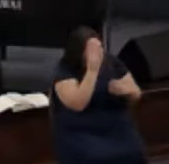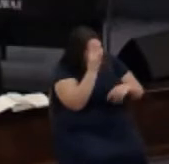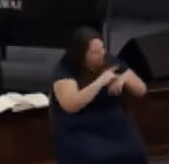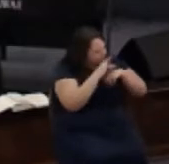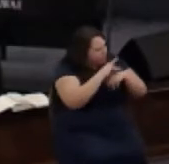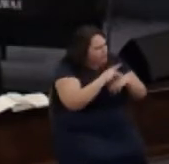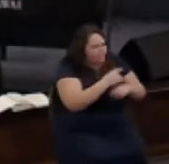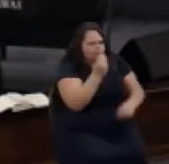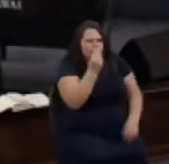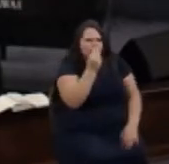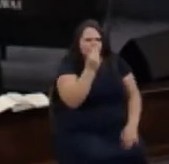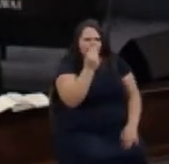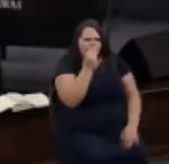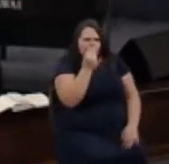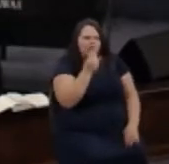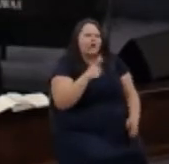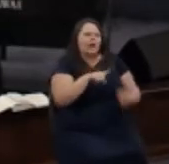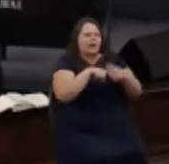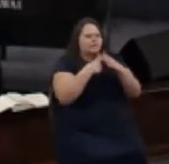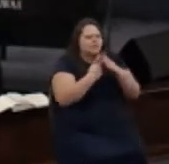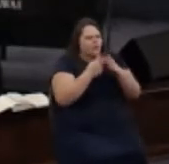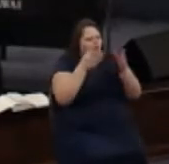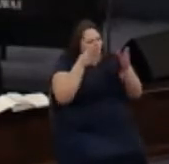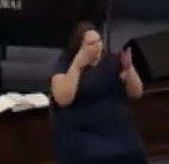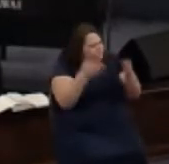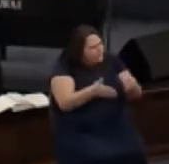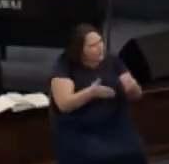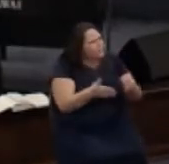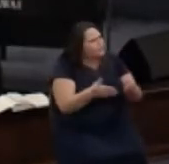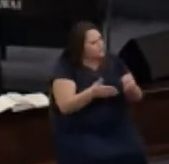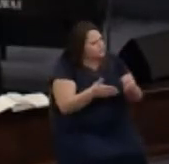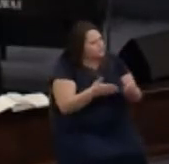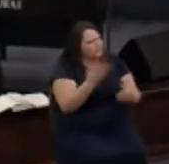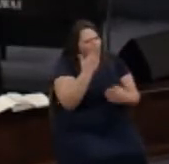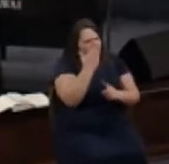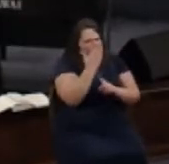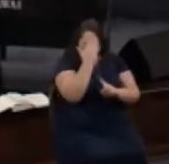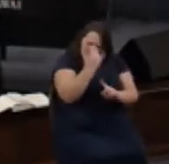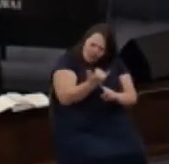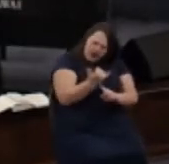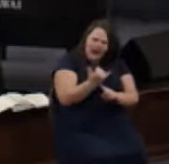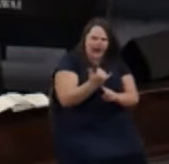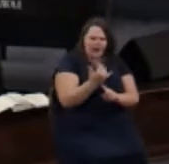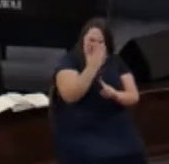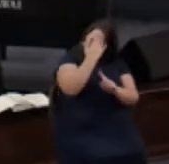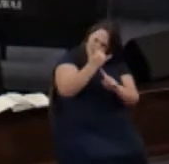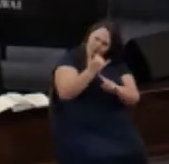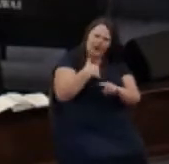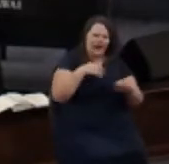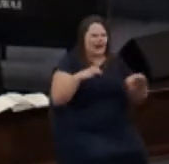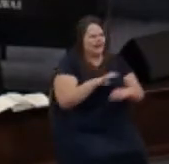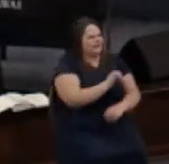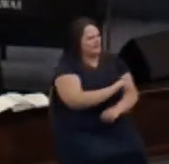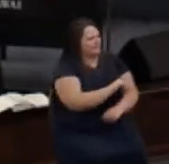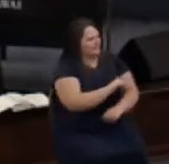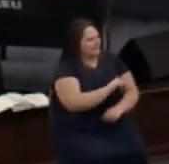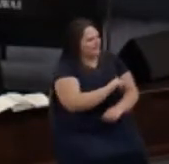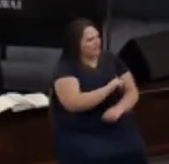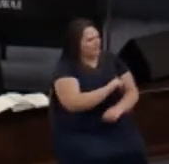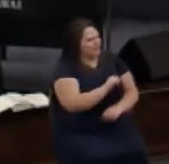food and I start to focus on why I'm doing that and why